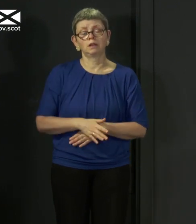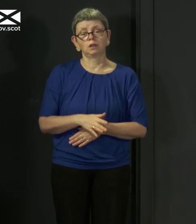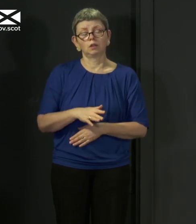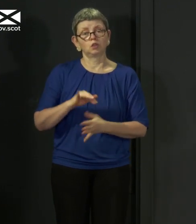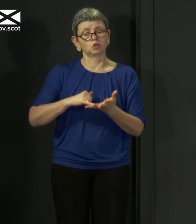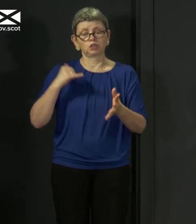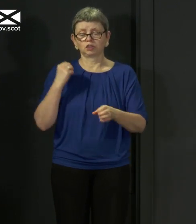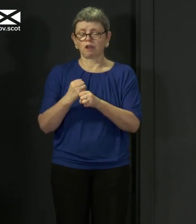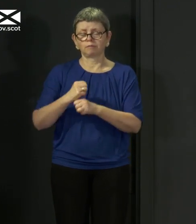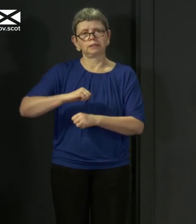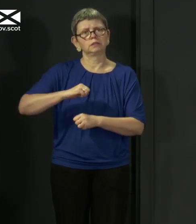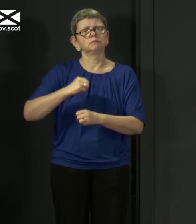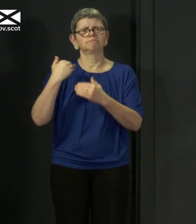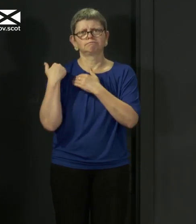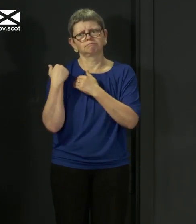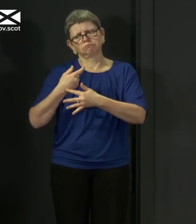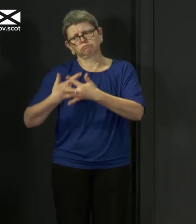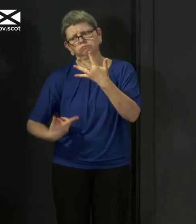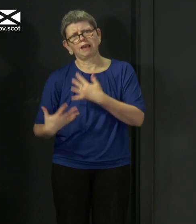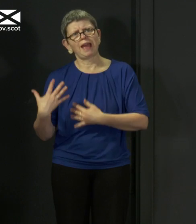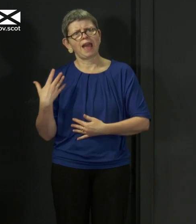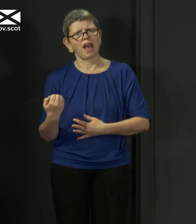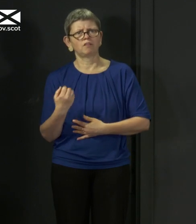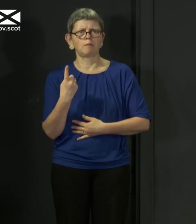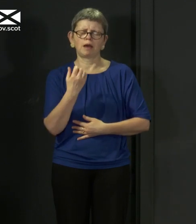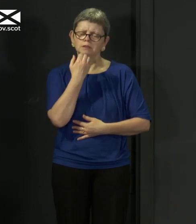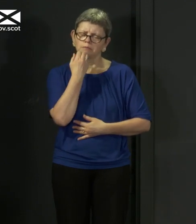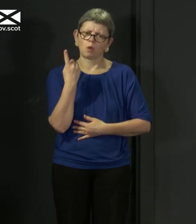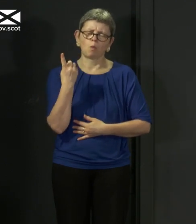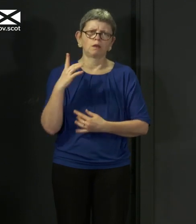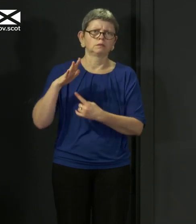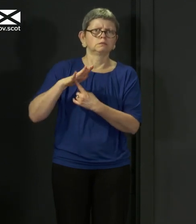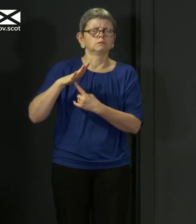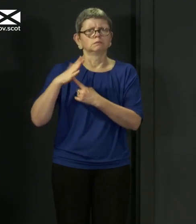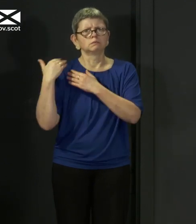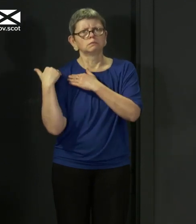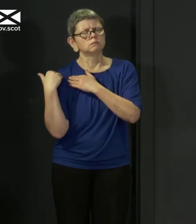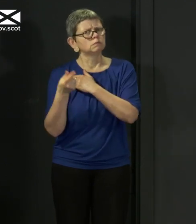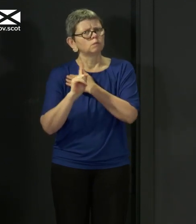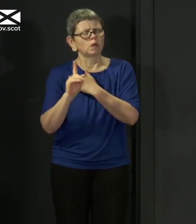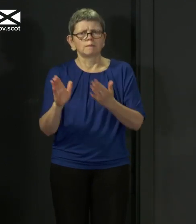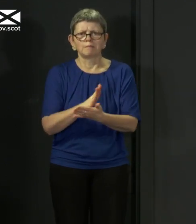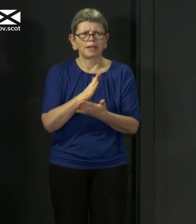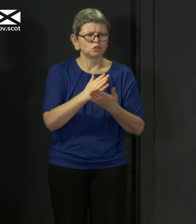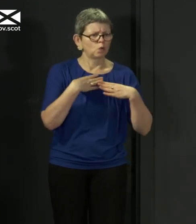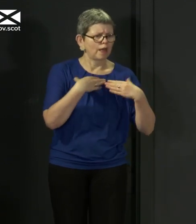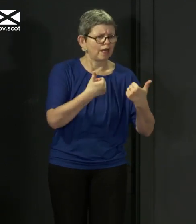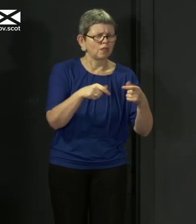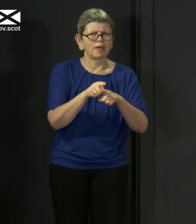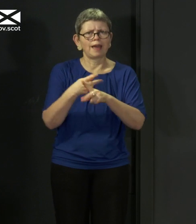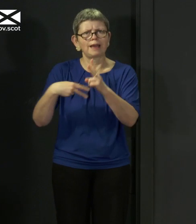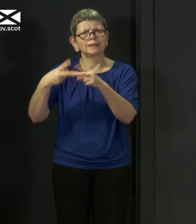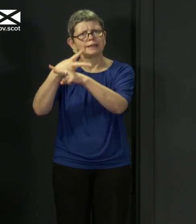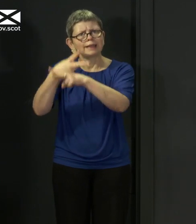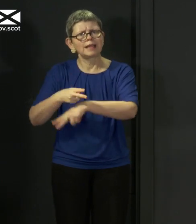during a situation like this, the most vital is our obligation to help keep care and health workers safe. And I want to